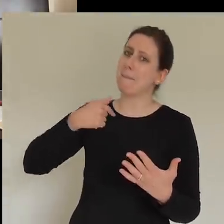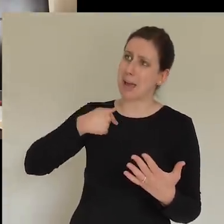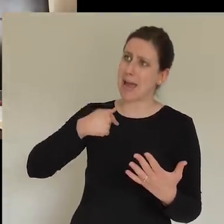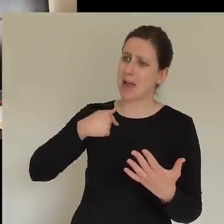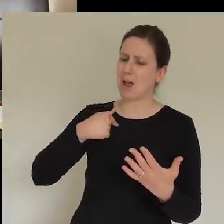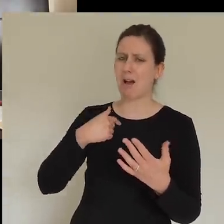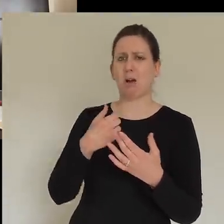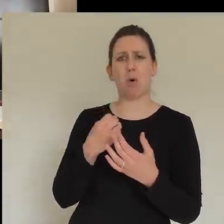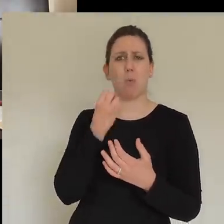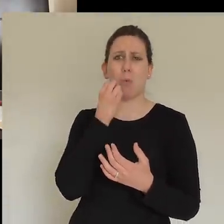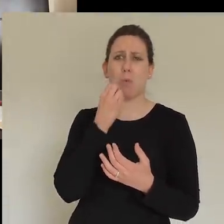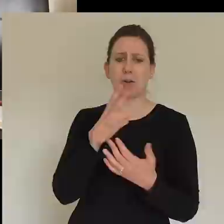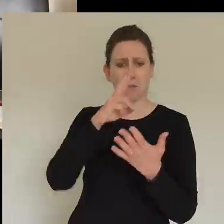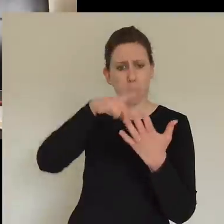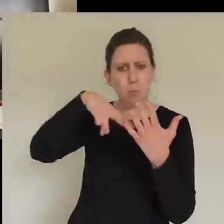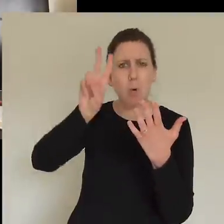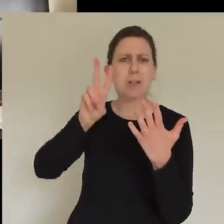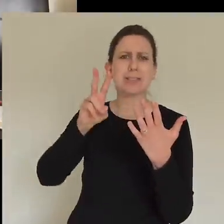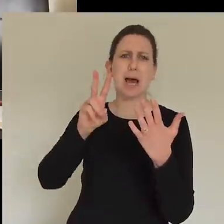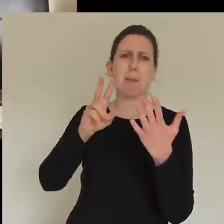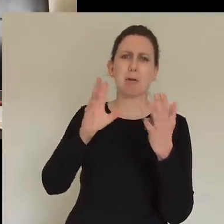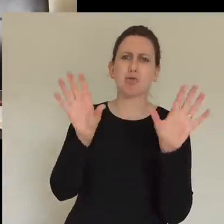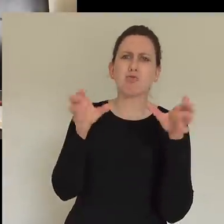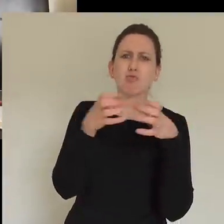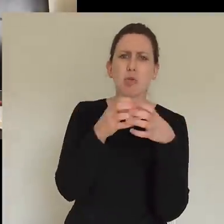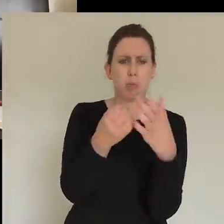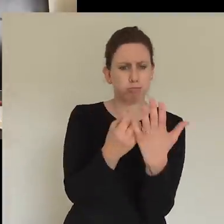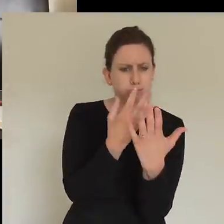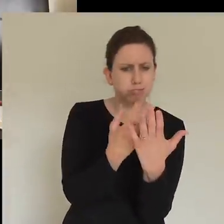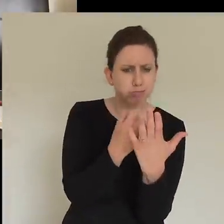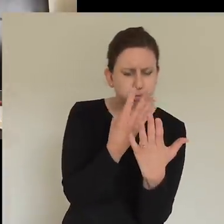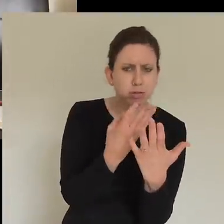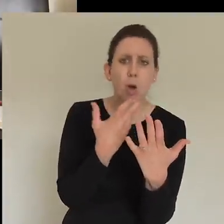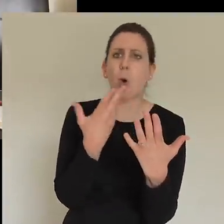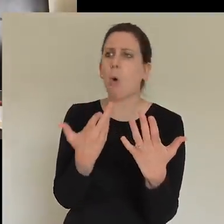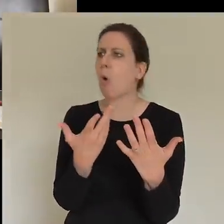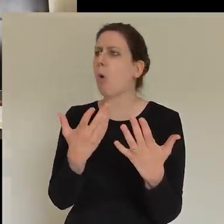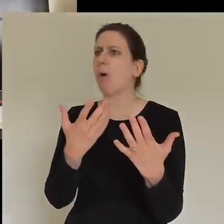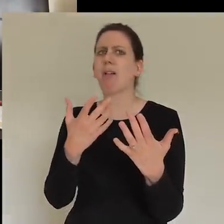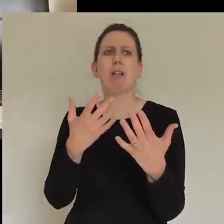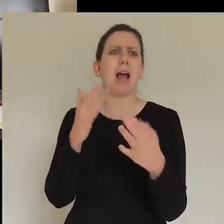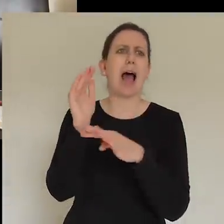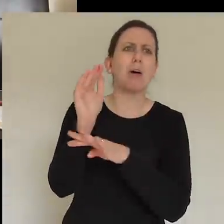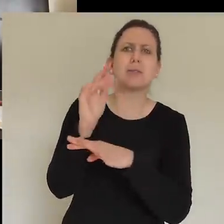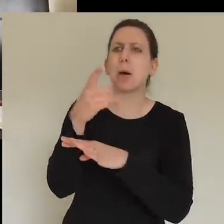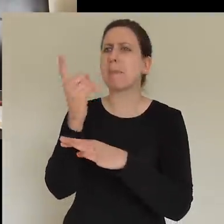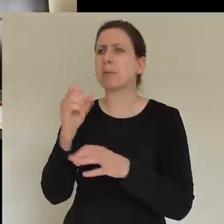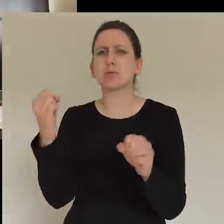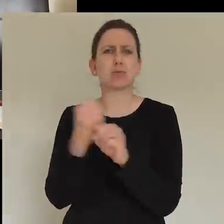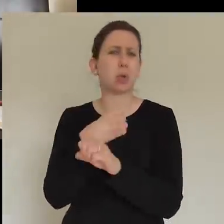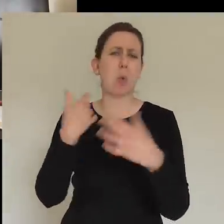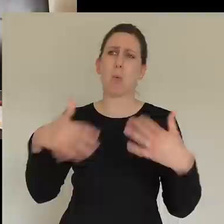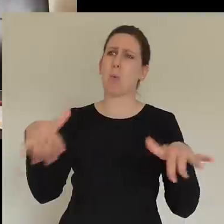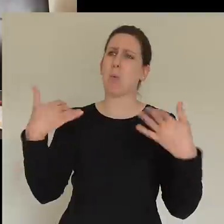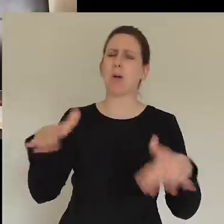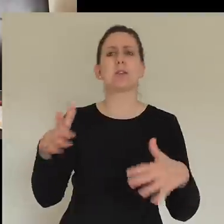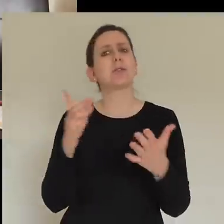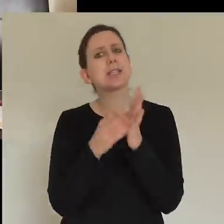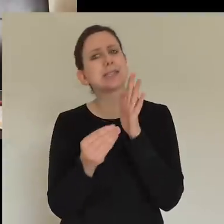WhatsApp groups on their street. And, you know, actually being outside and clapping the NHS was an incredible moment of togetherness. You know, what are the